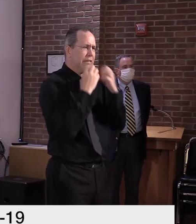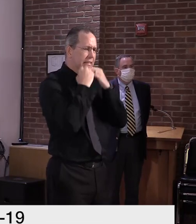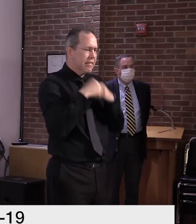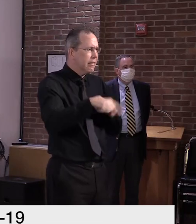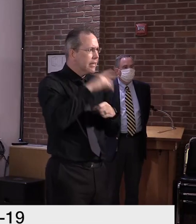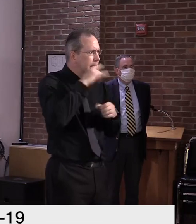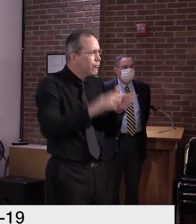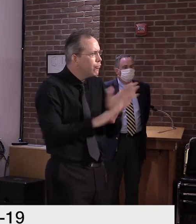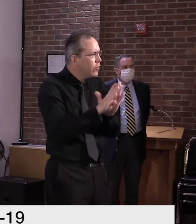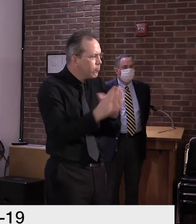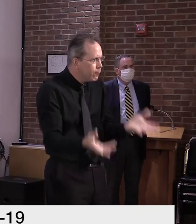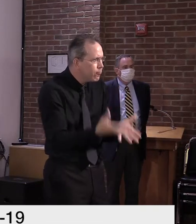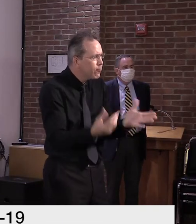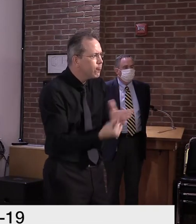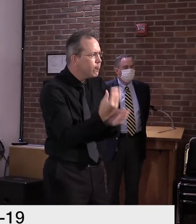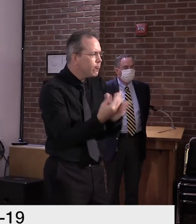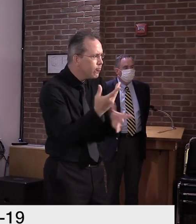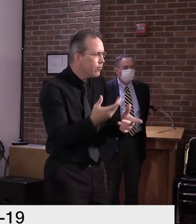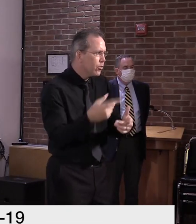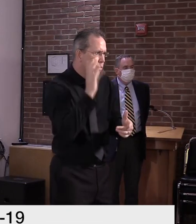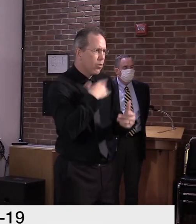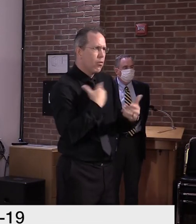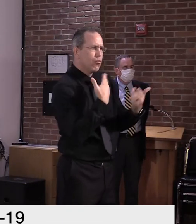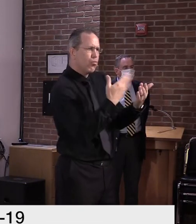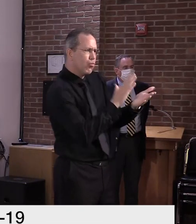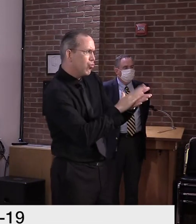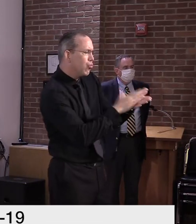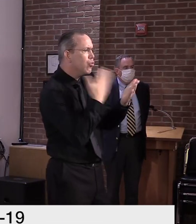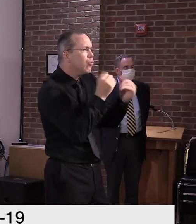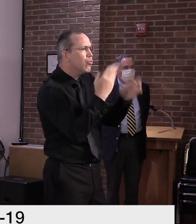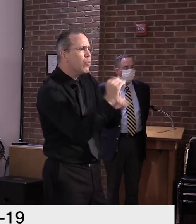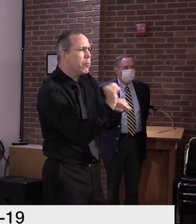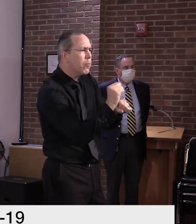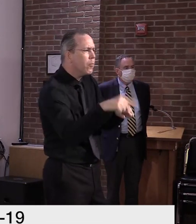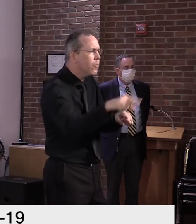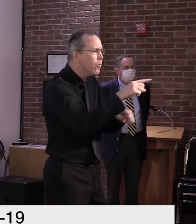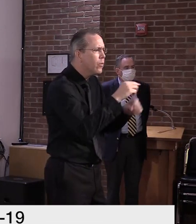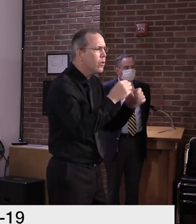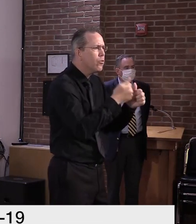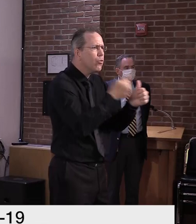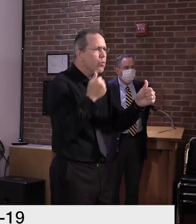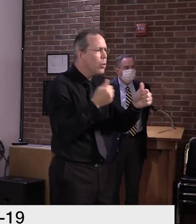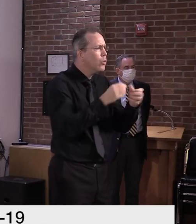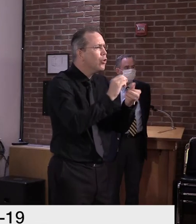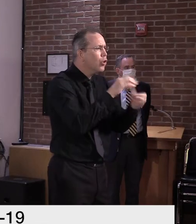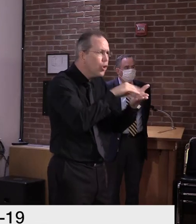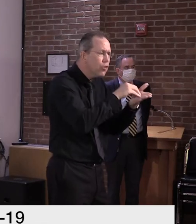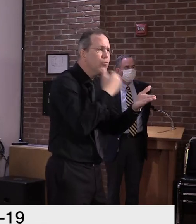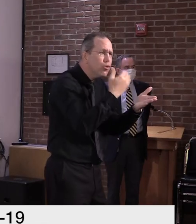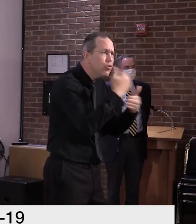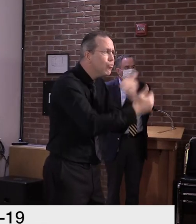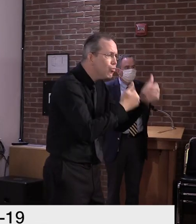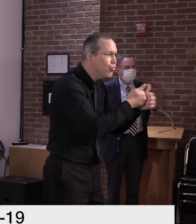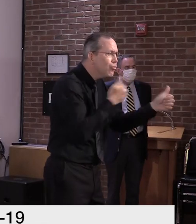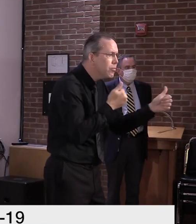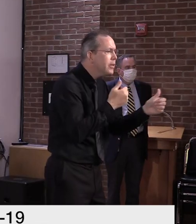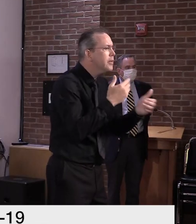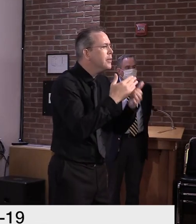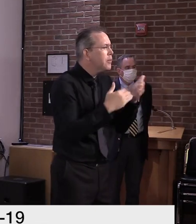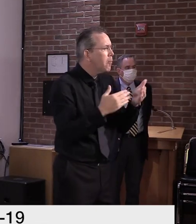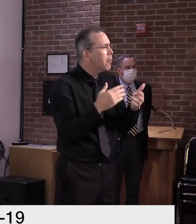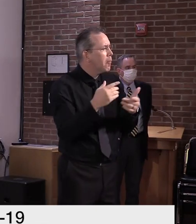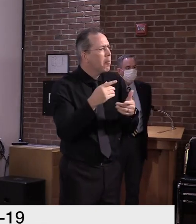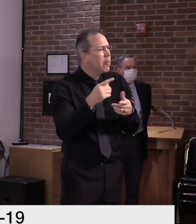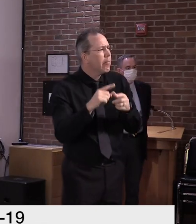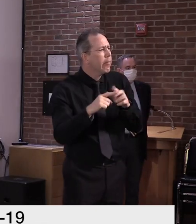did to quickly move to remote learning, we know a fully remote format creates gaps that kids can fall through.